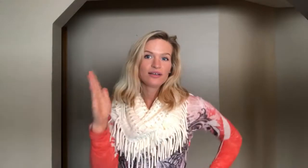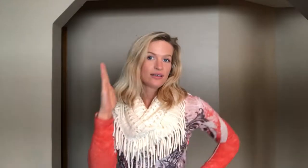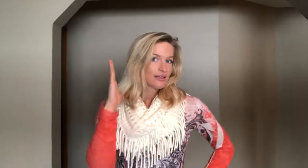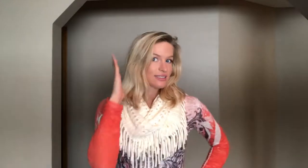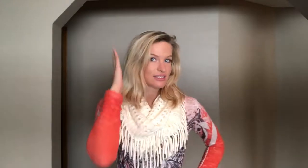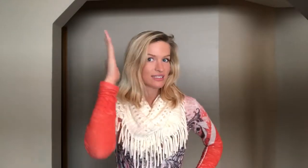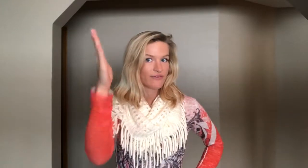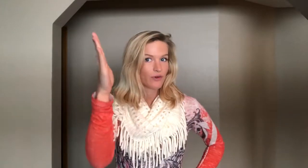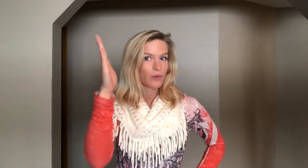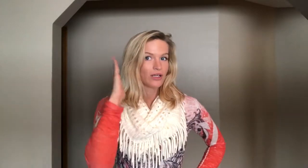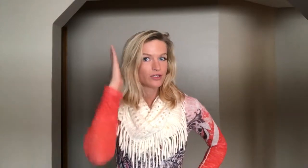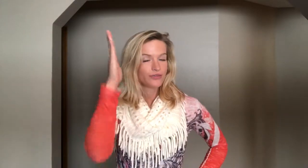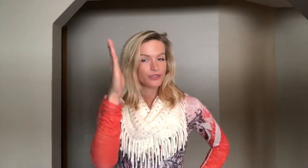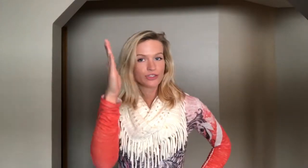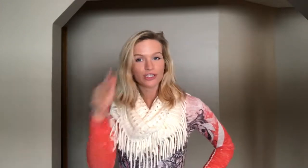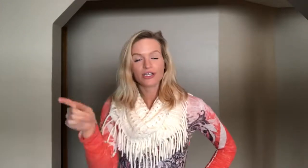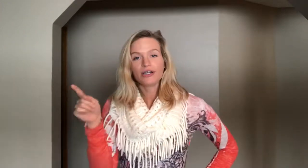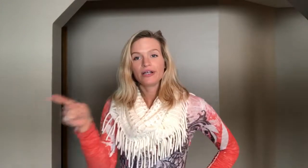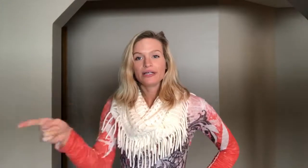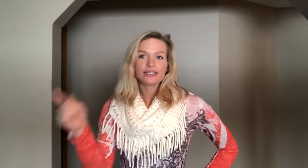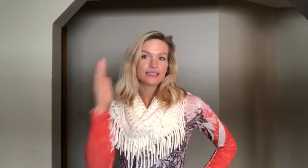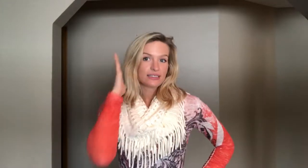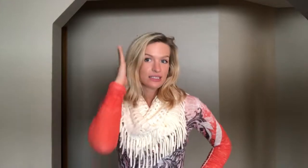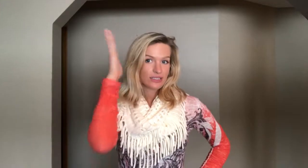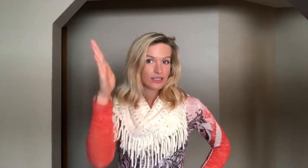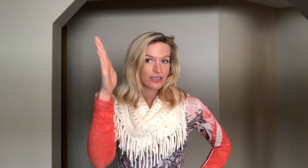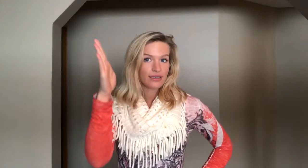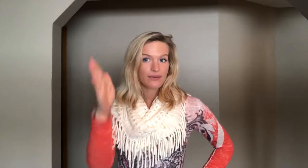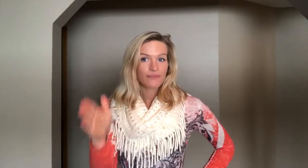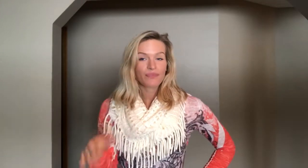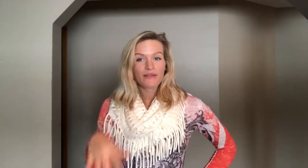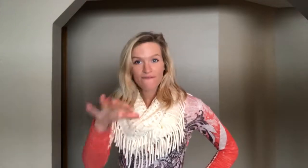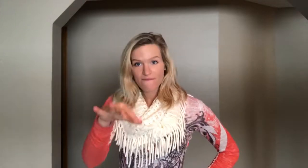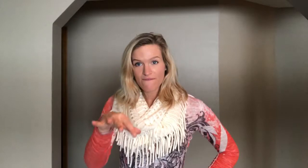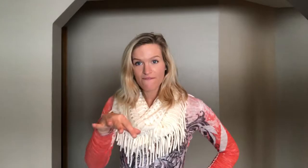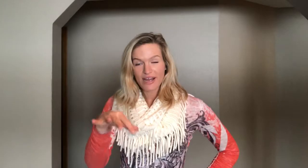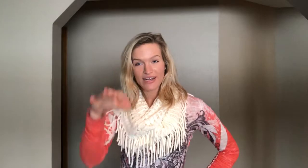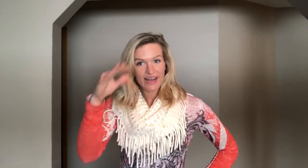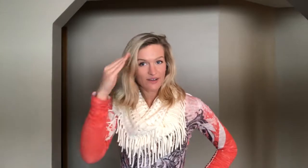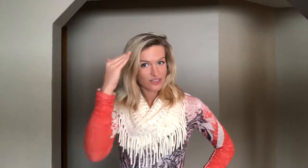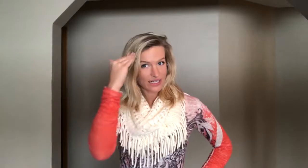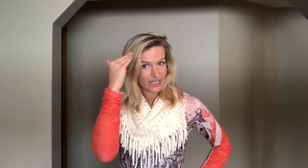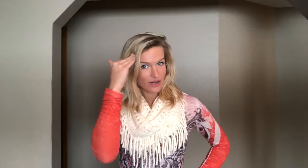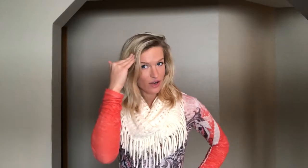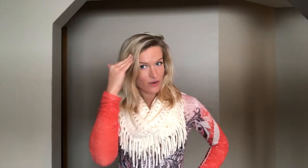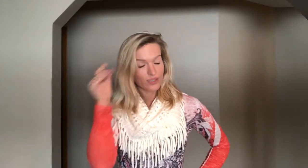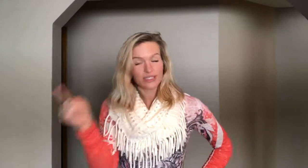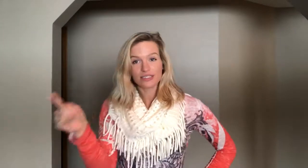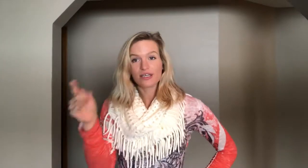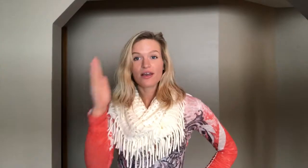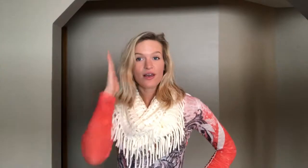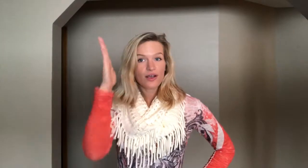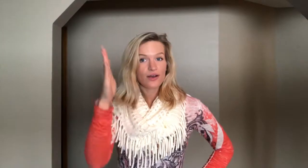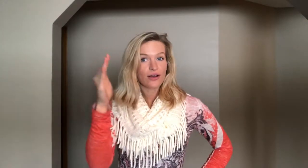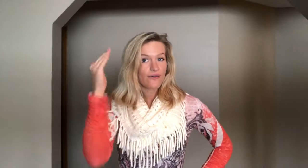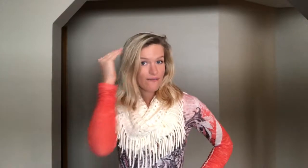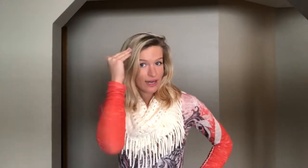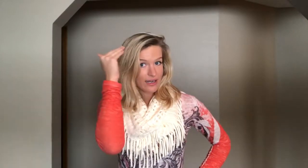That's the sign for will or future. He's gonna find out. So I didn't know. He's gonna find